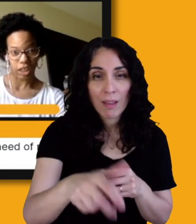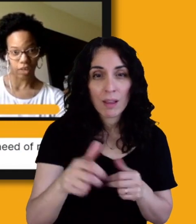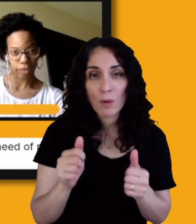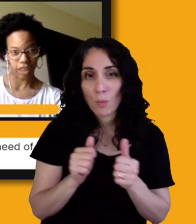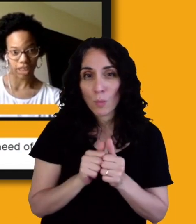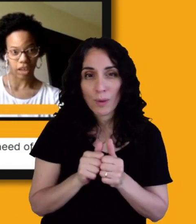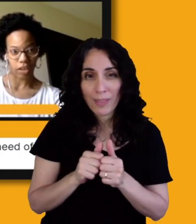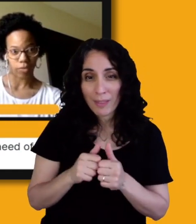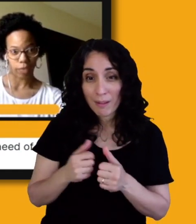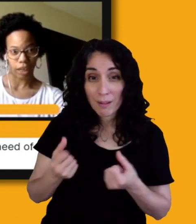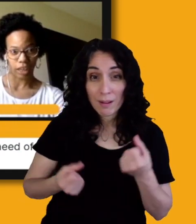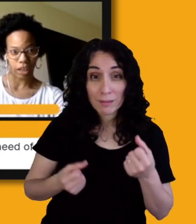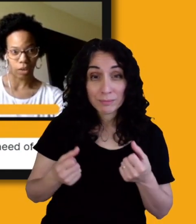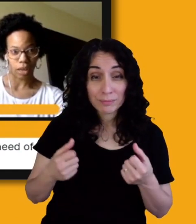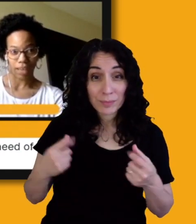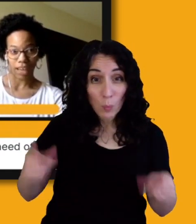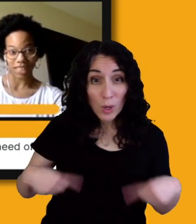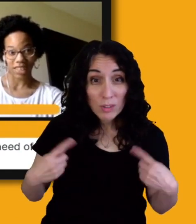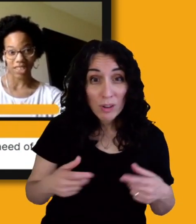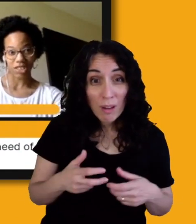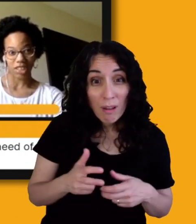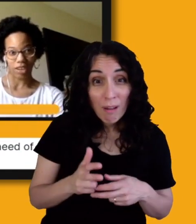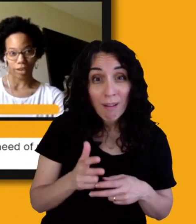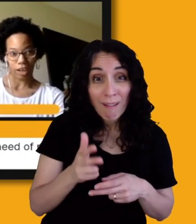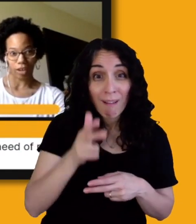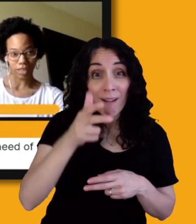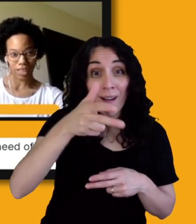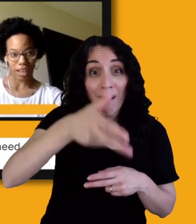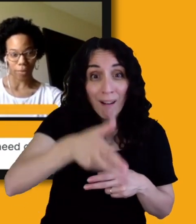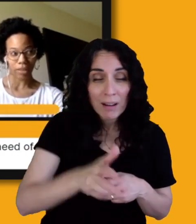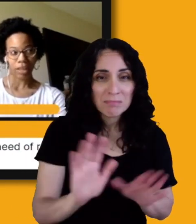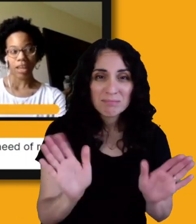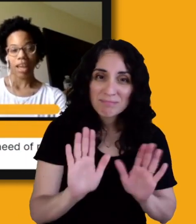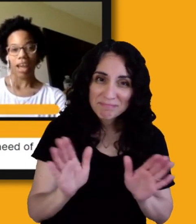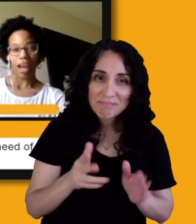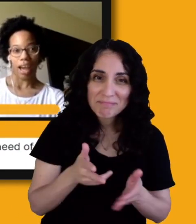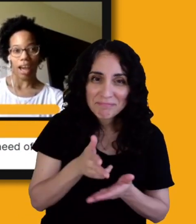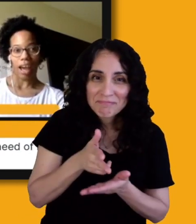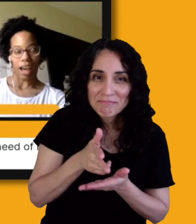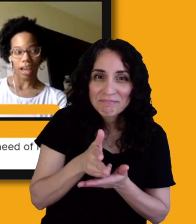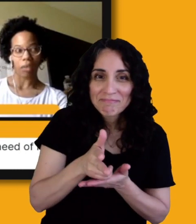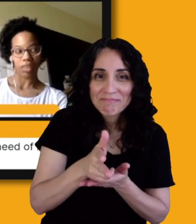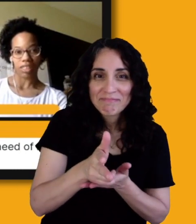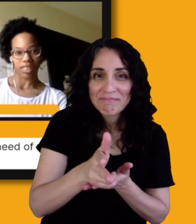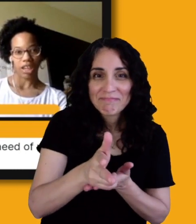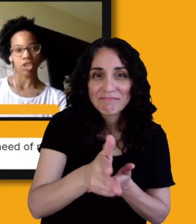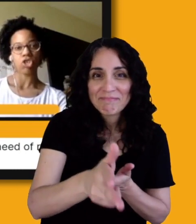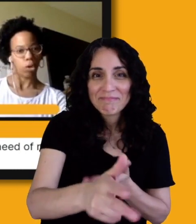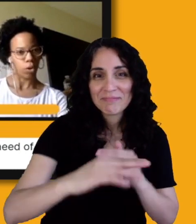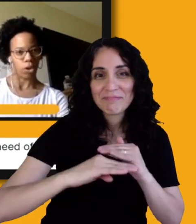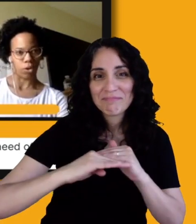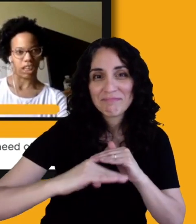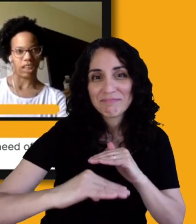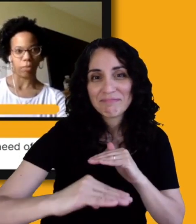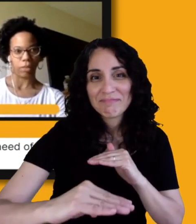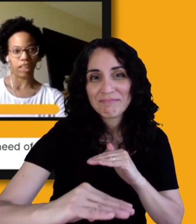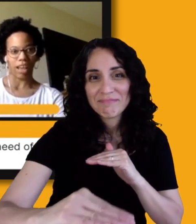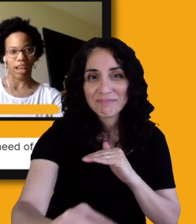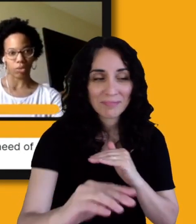redesign right now? If I had to answer that right off the top. I'm going to let you answer that. I would say Soho. And I will